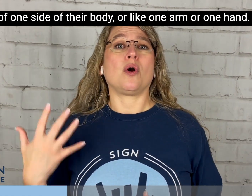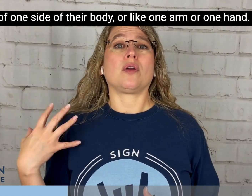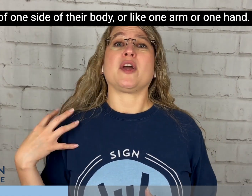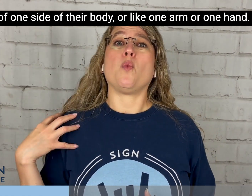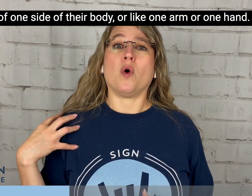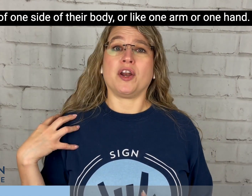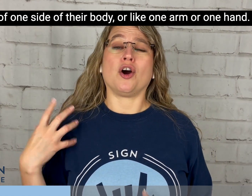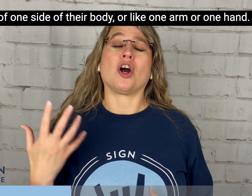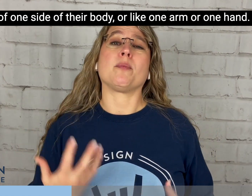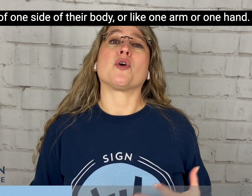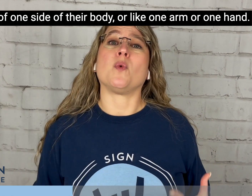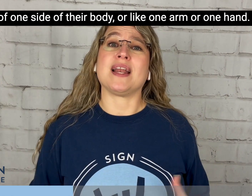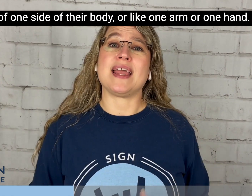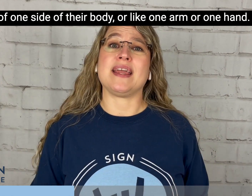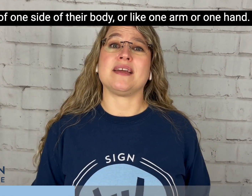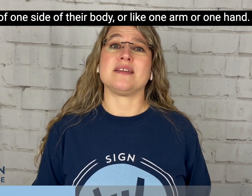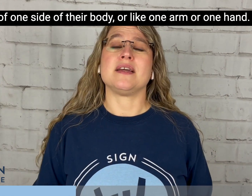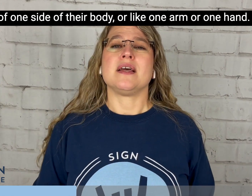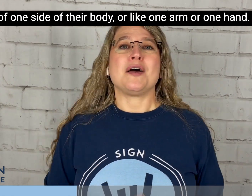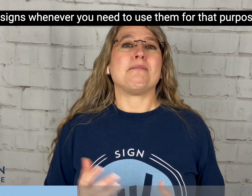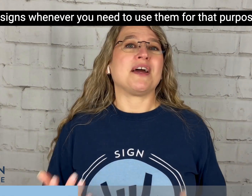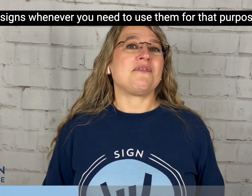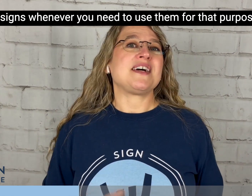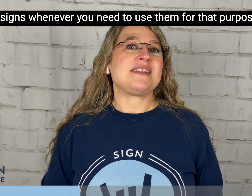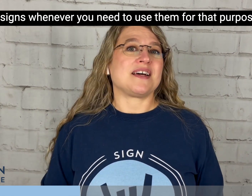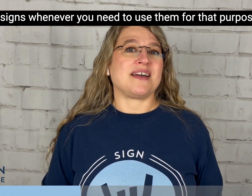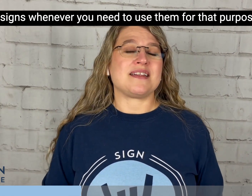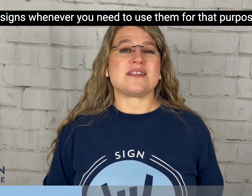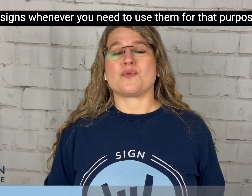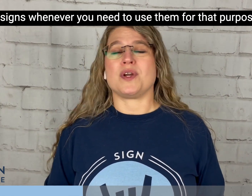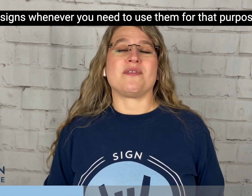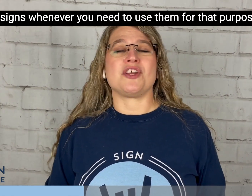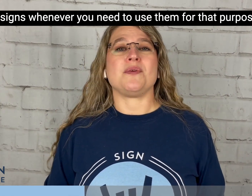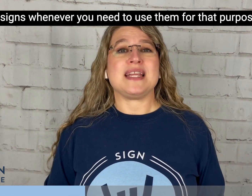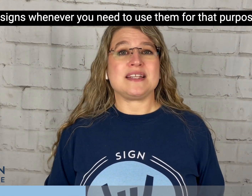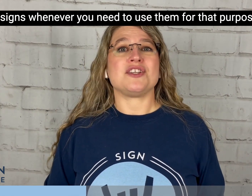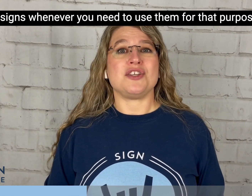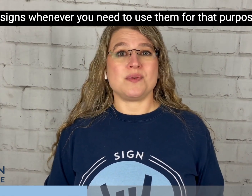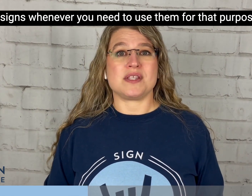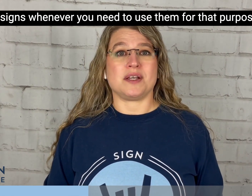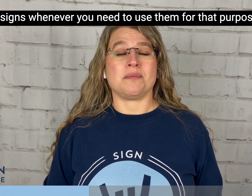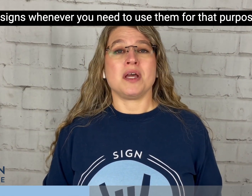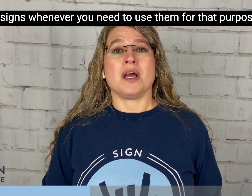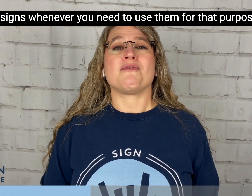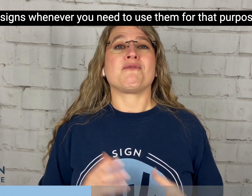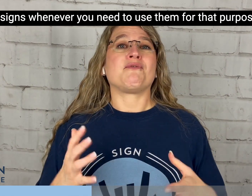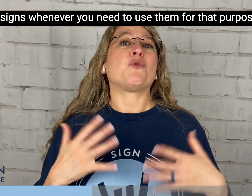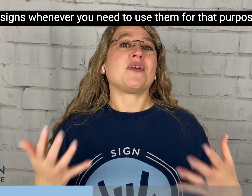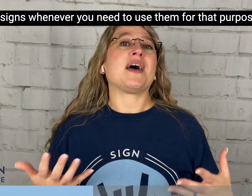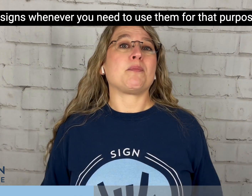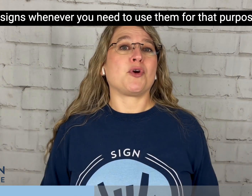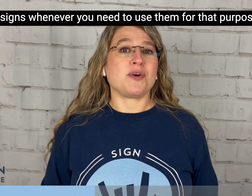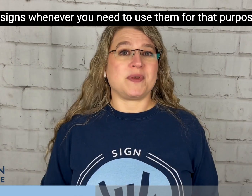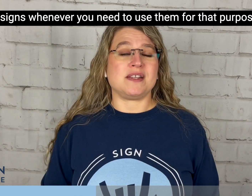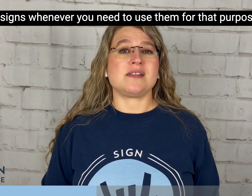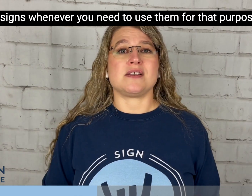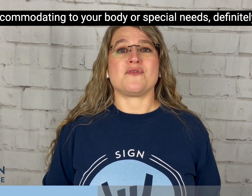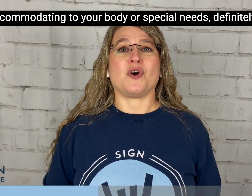like one arm or one hand. Modified signs whenever you need to use them for that purpose as far